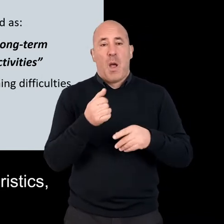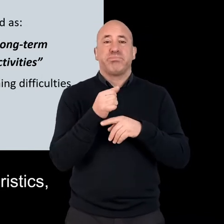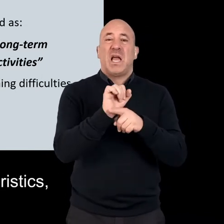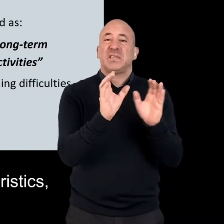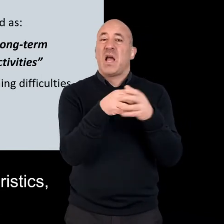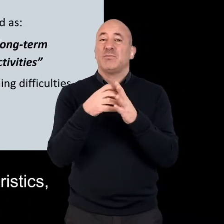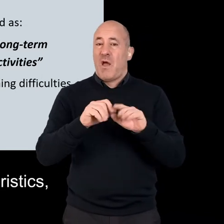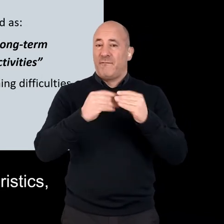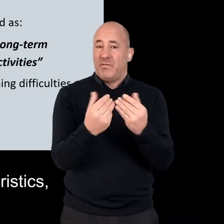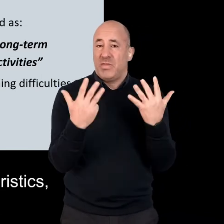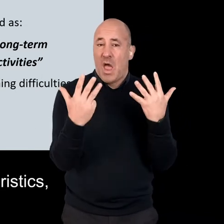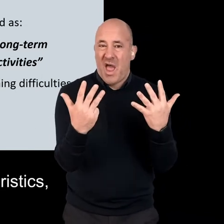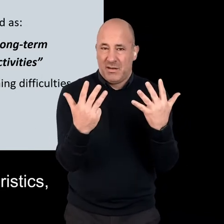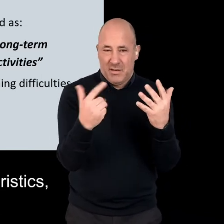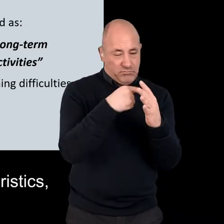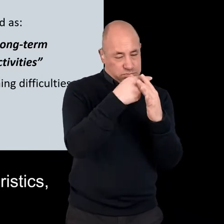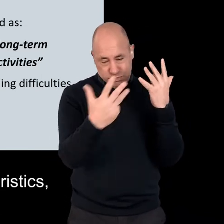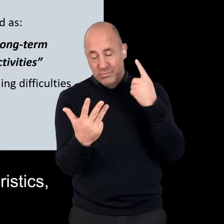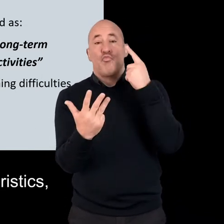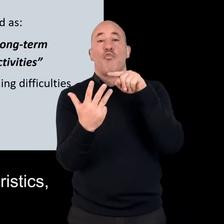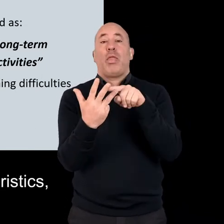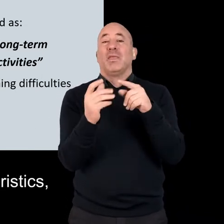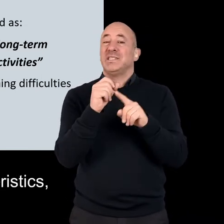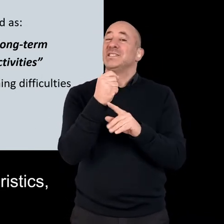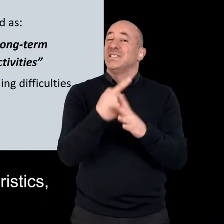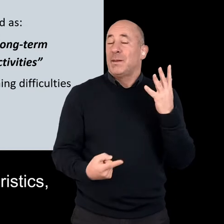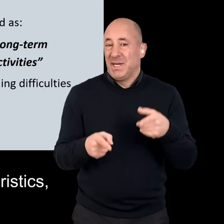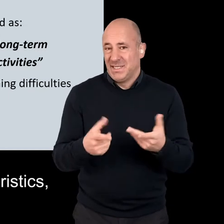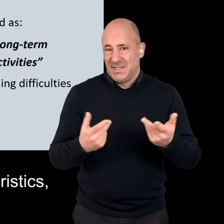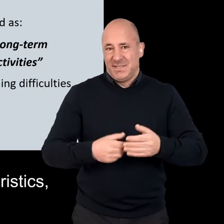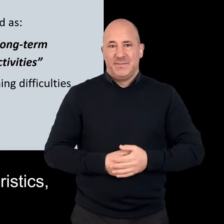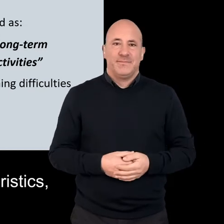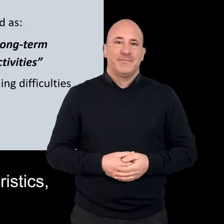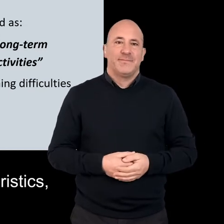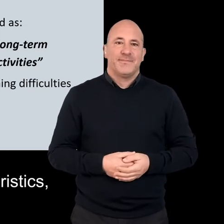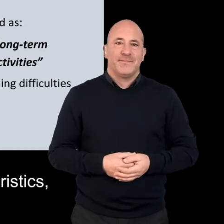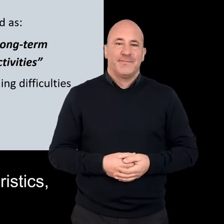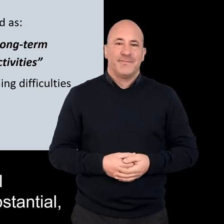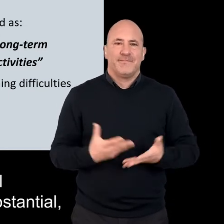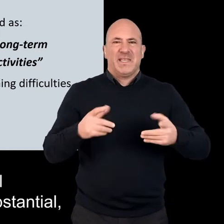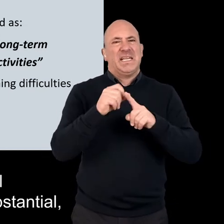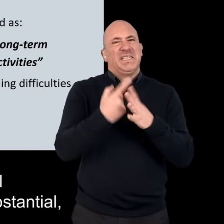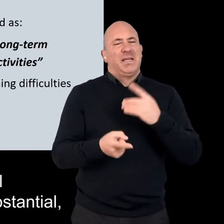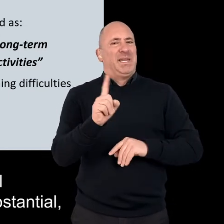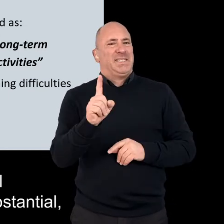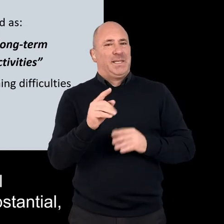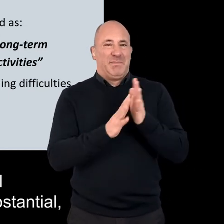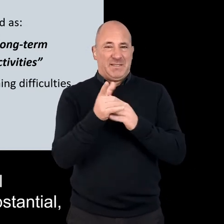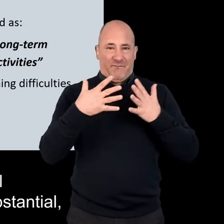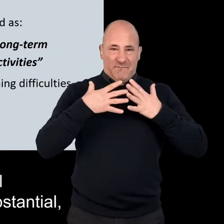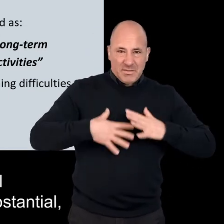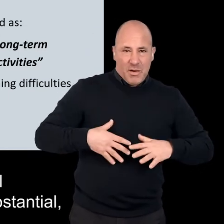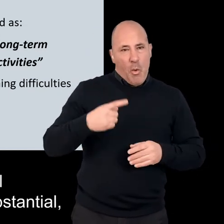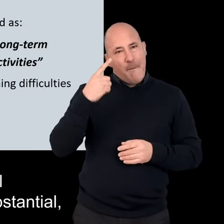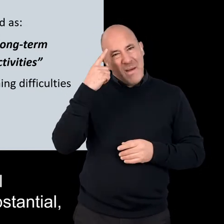There are nine protected characteristics, and one of which is disability. This is